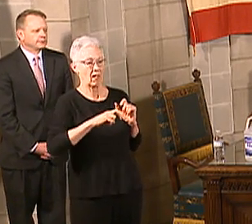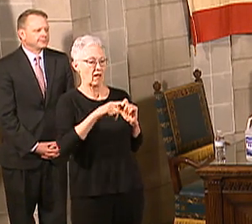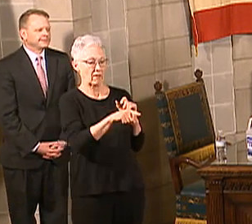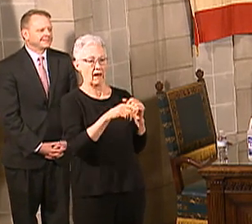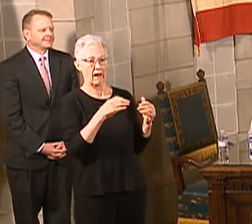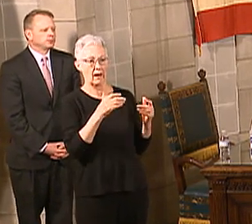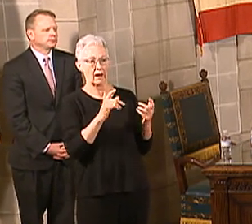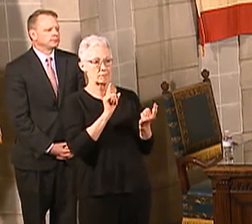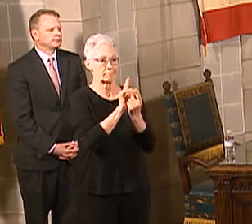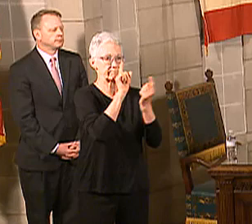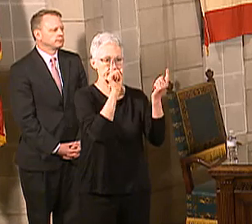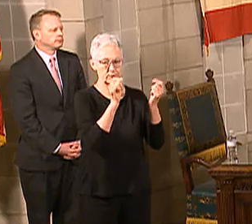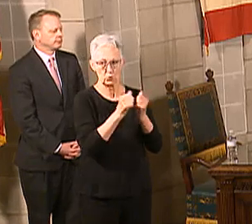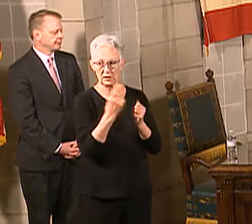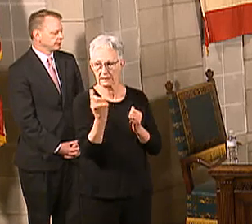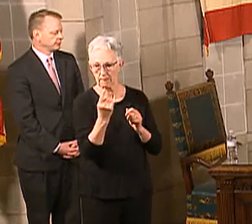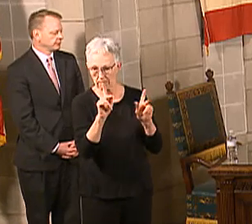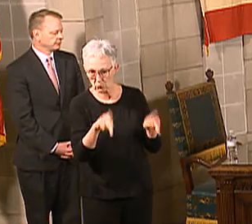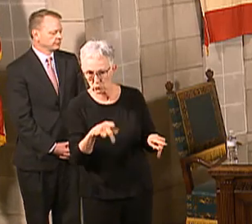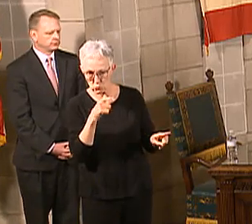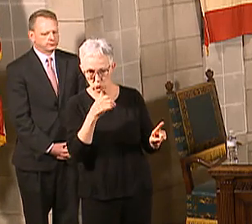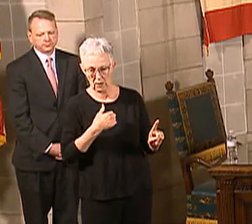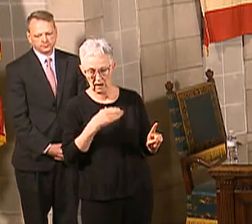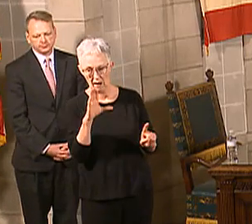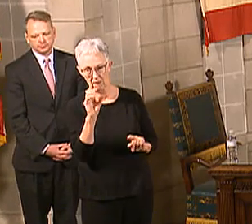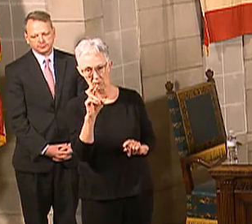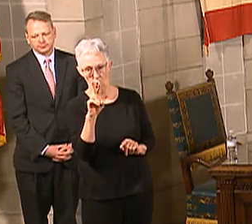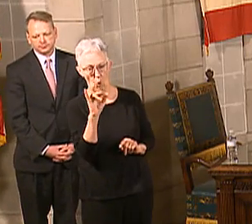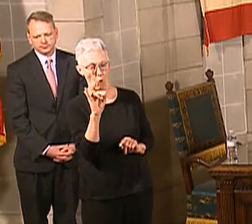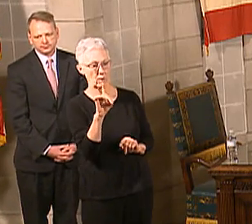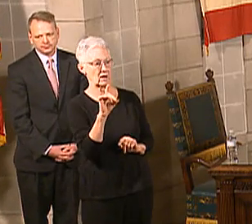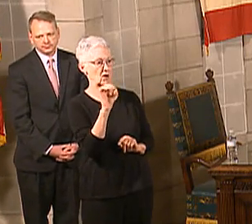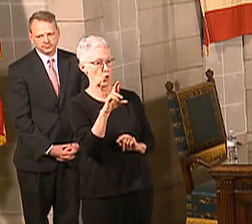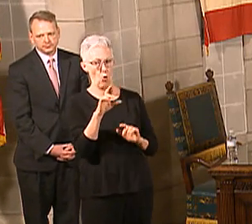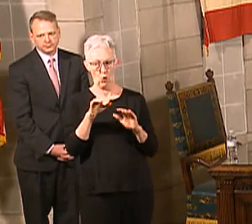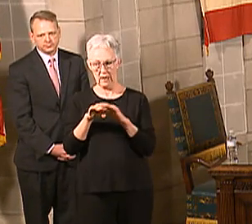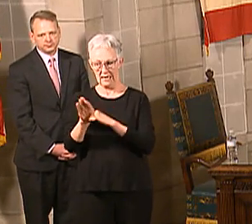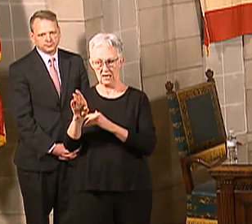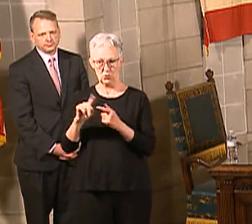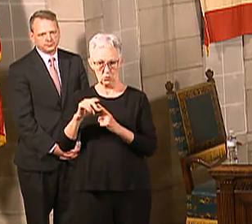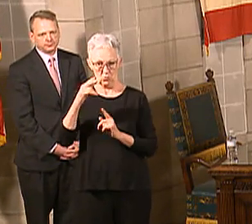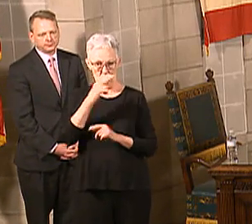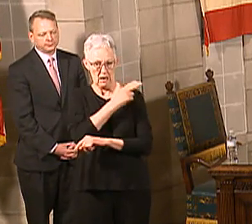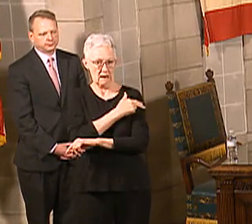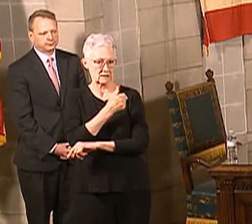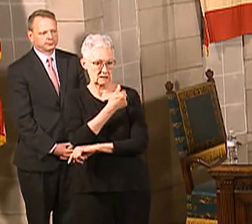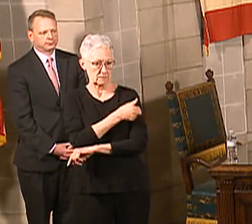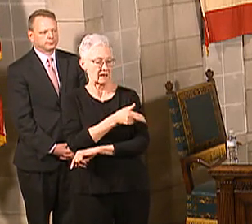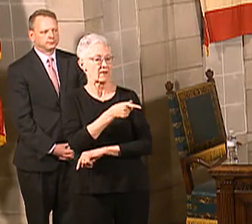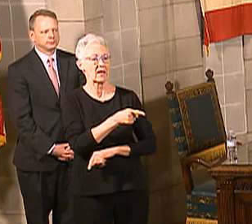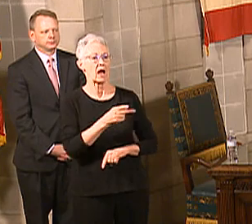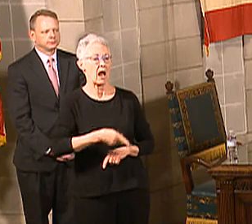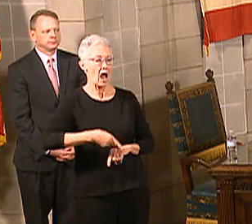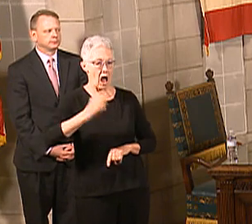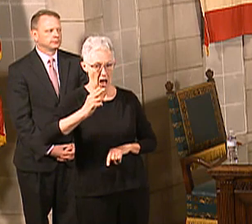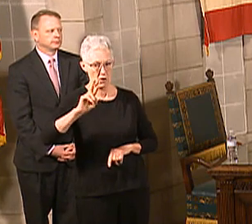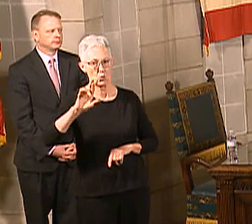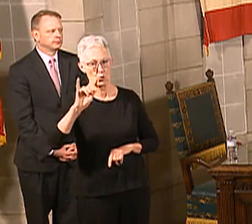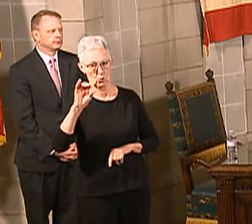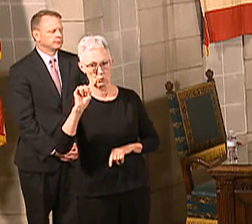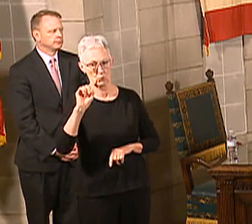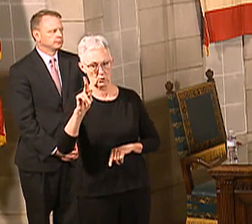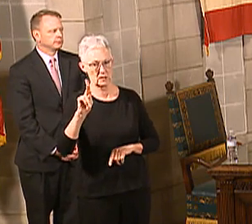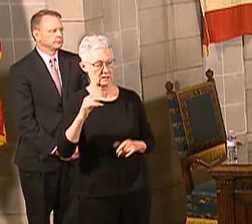to a hospital with, you know, severe symptoms and so forth. These folks are the high-risk cases. We're still testing about 5